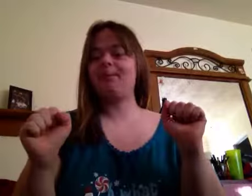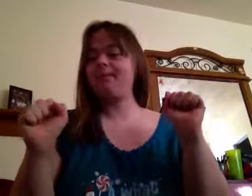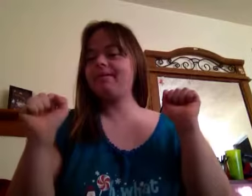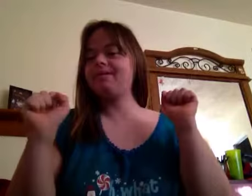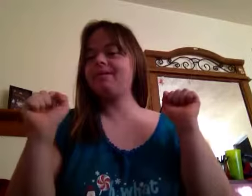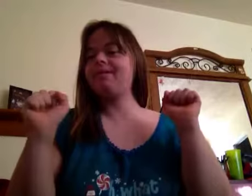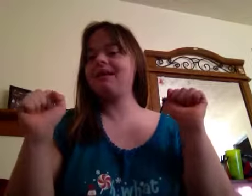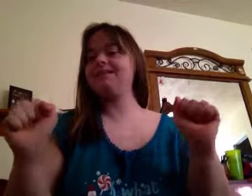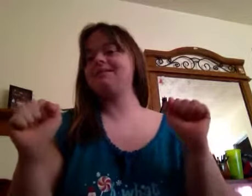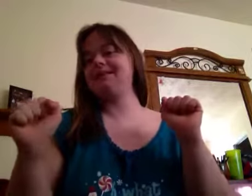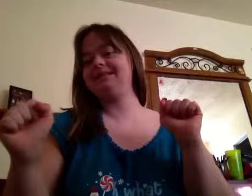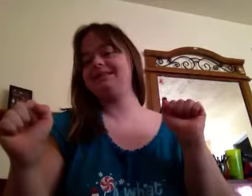I'm on the nice list.